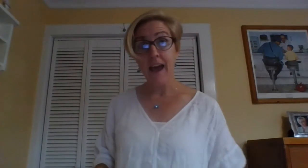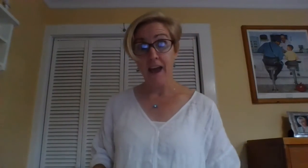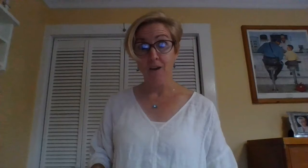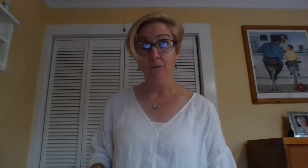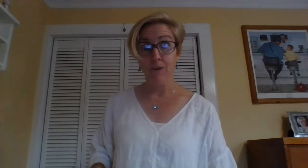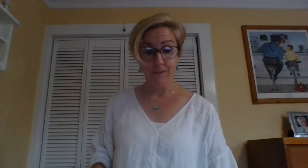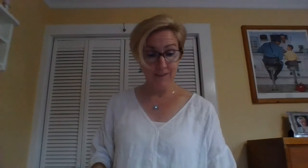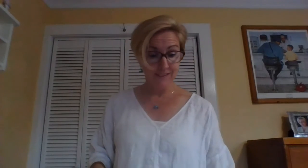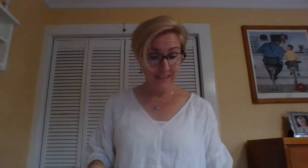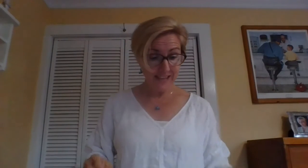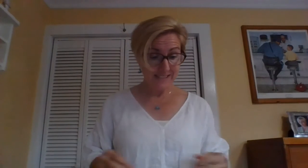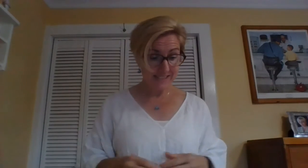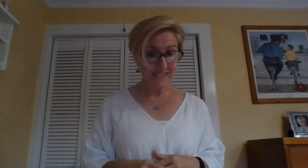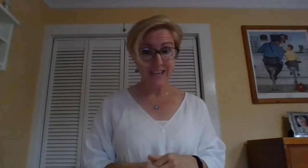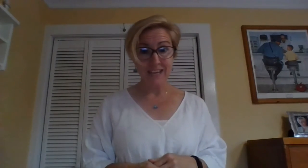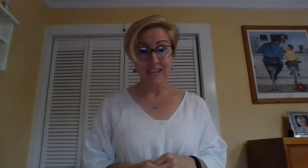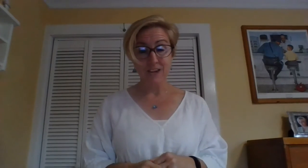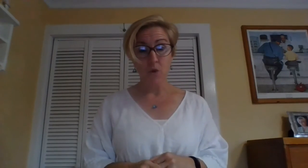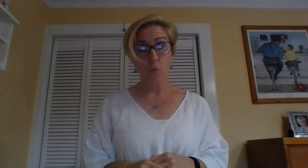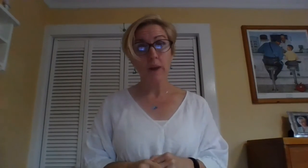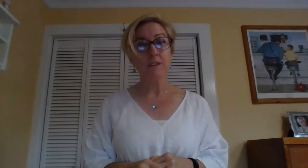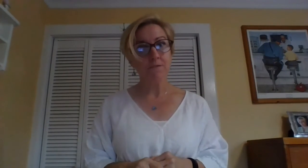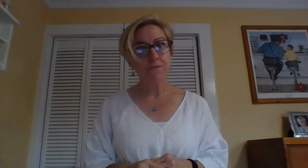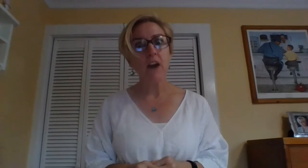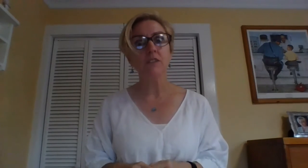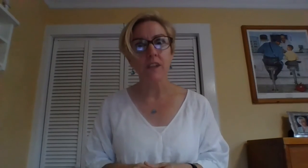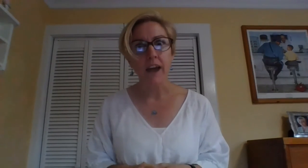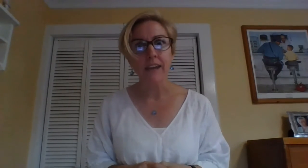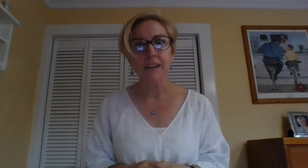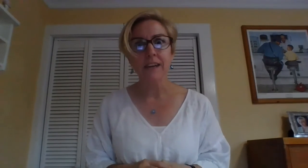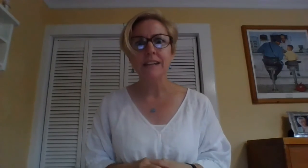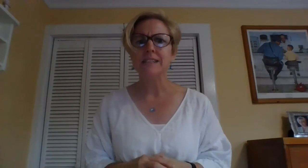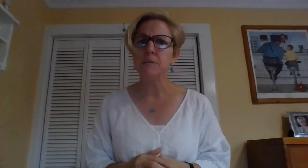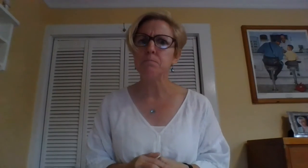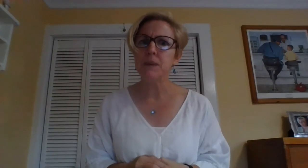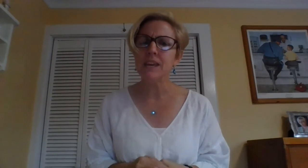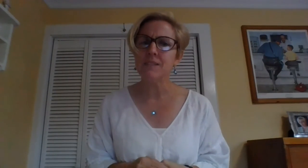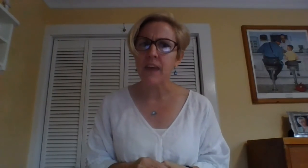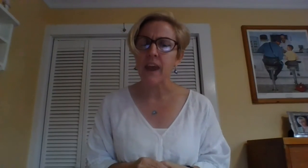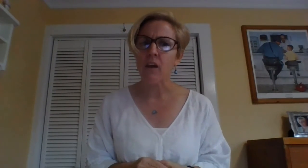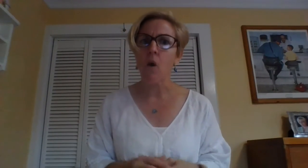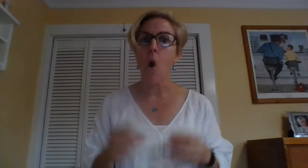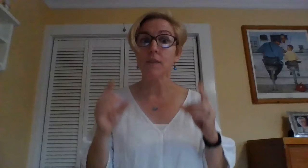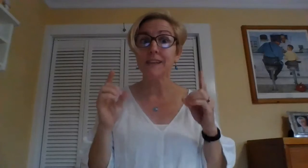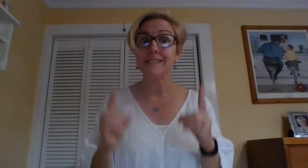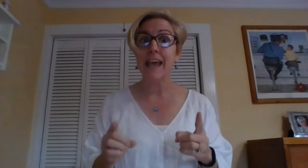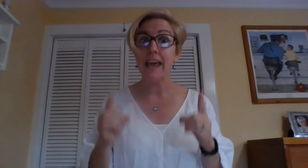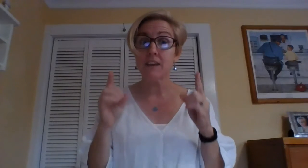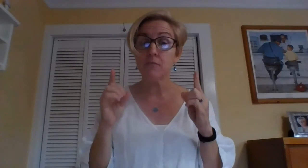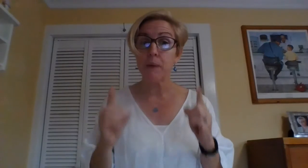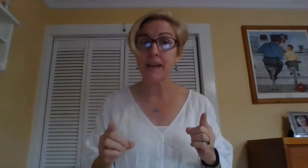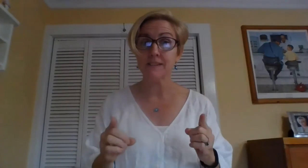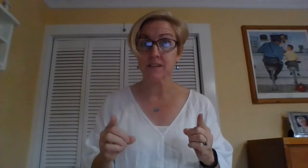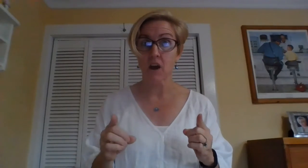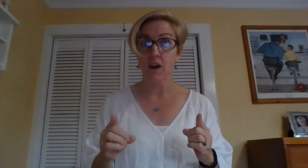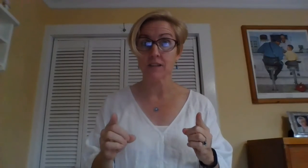Now, let's see what it felt like to be there on the day of Pentecost,